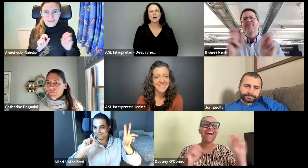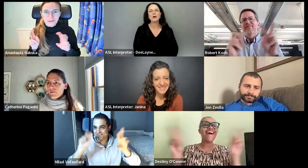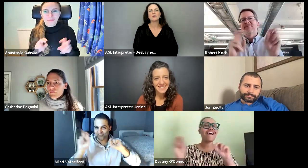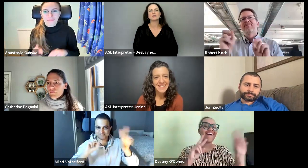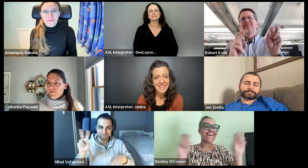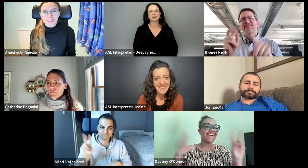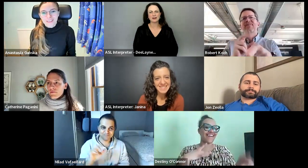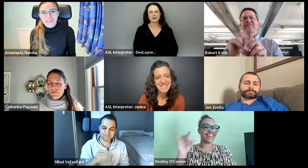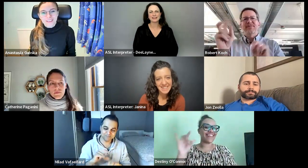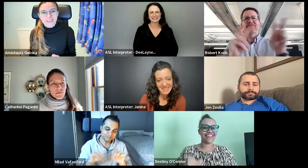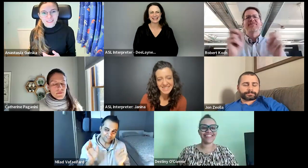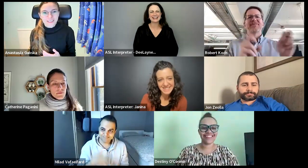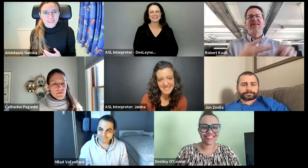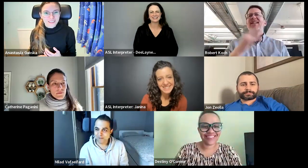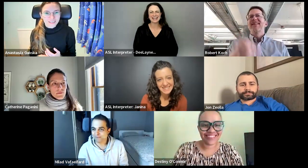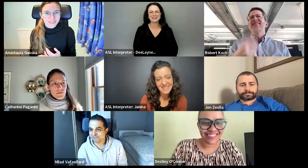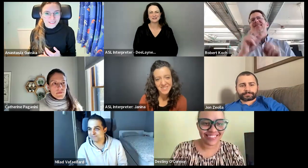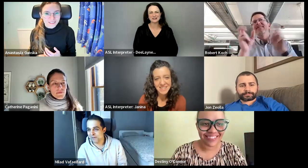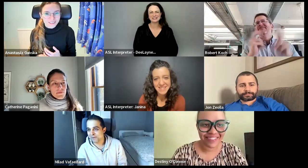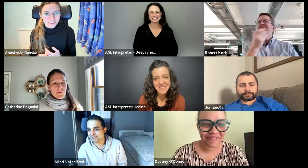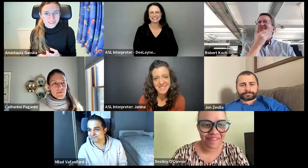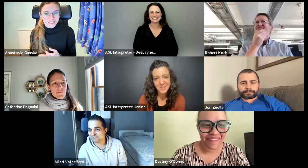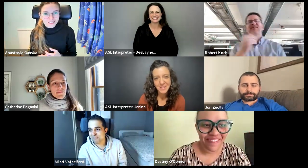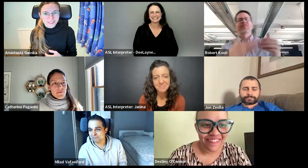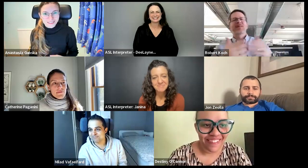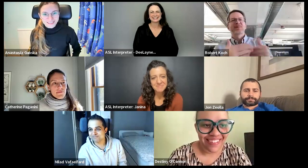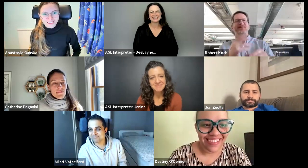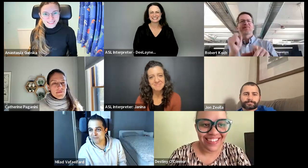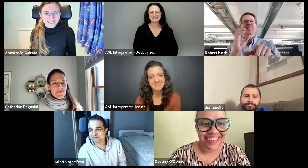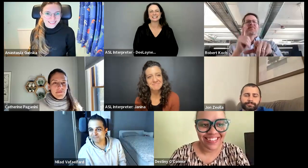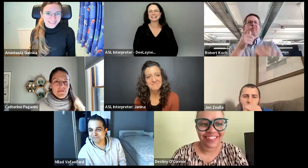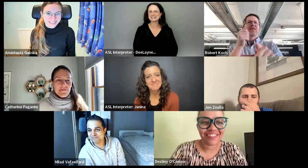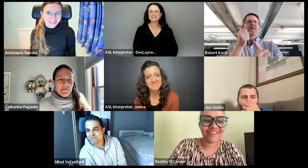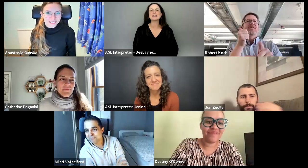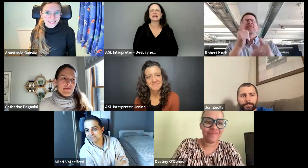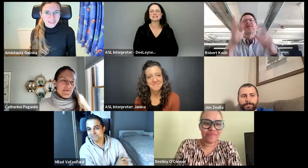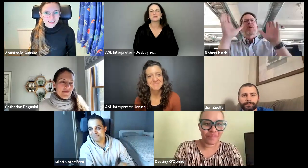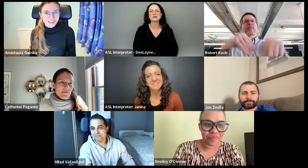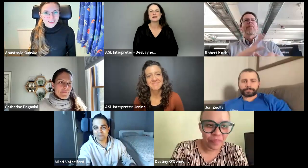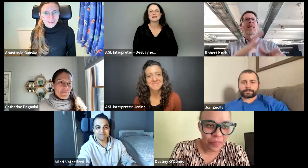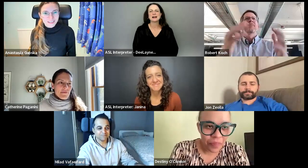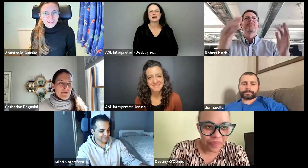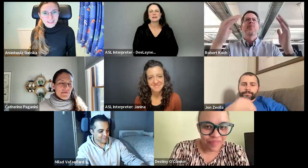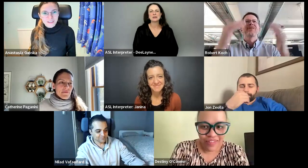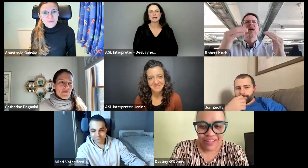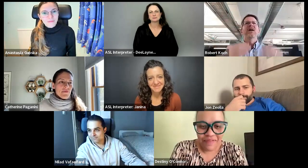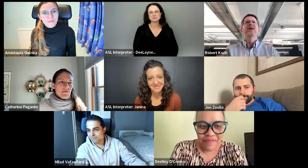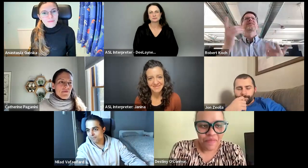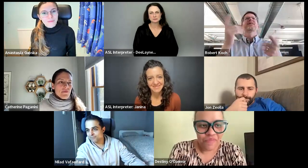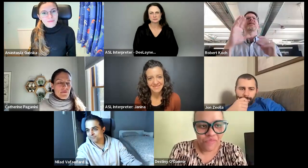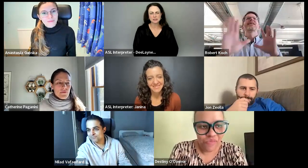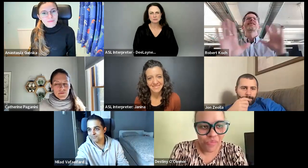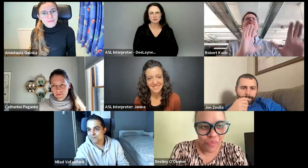Star. Oh, star. Like that. Okay, cool. Different. That's interesting. Interesting. Okay. So, anyway,